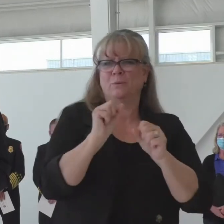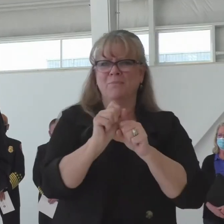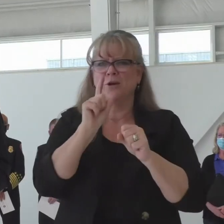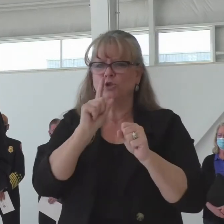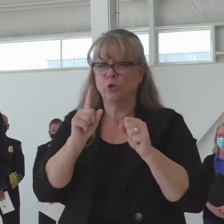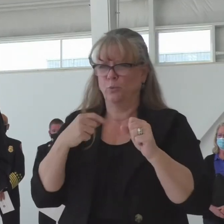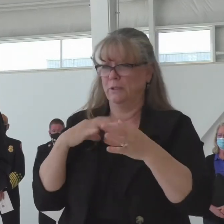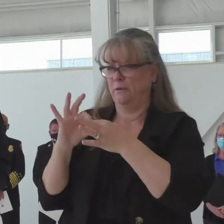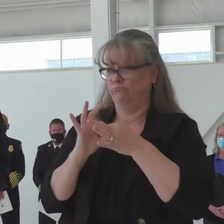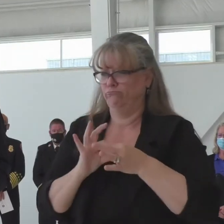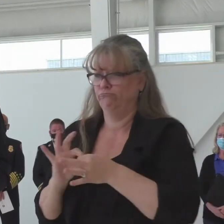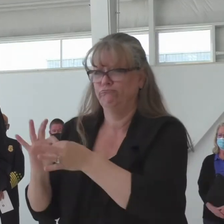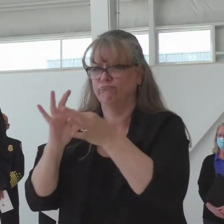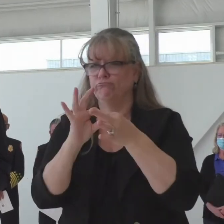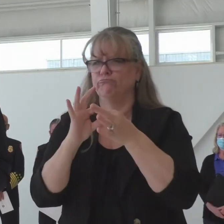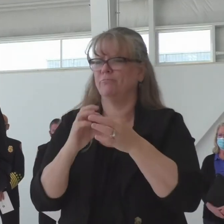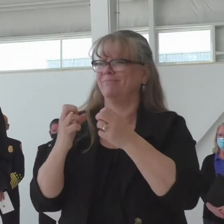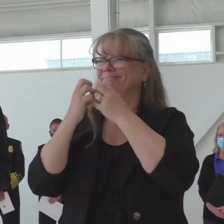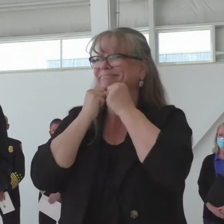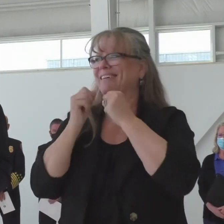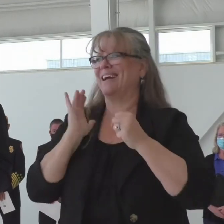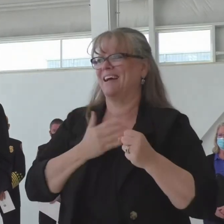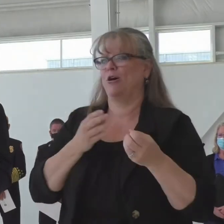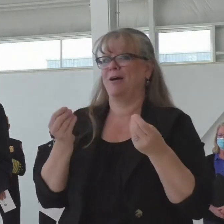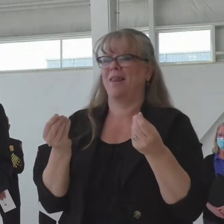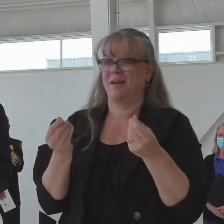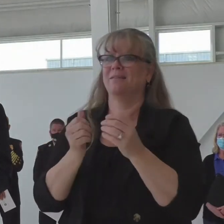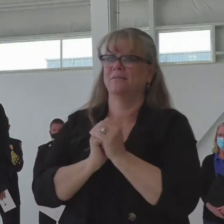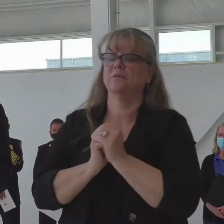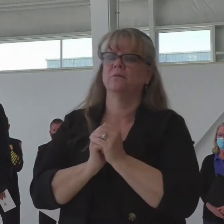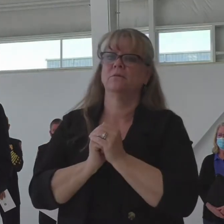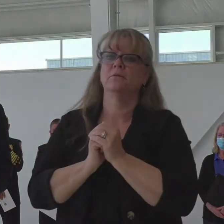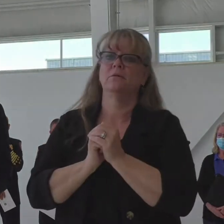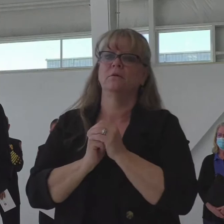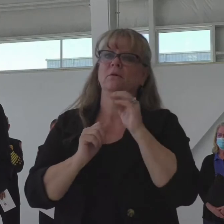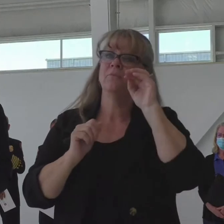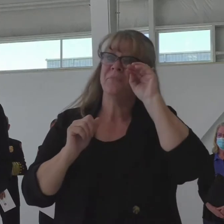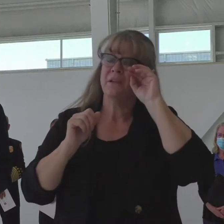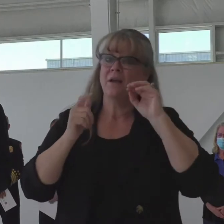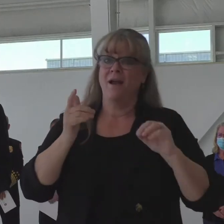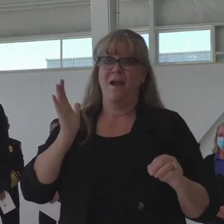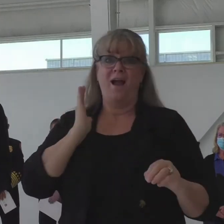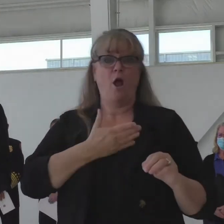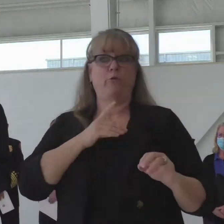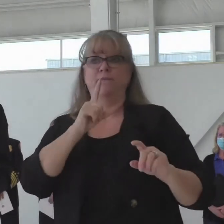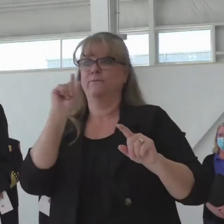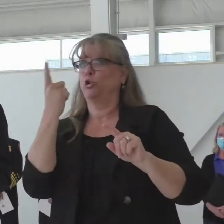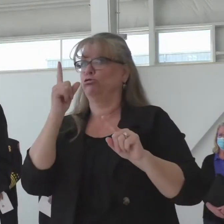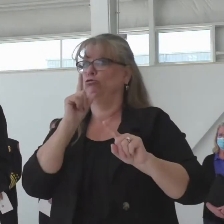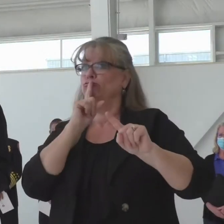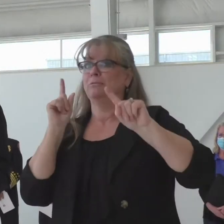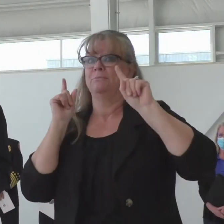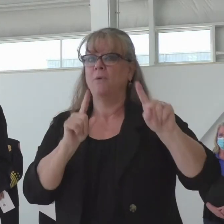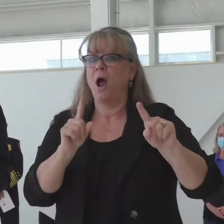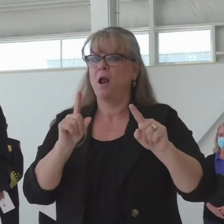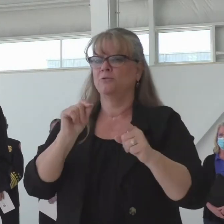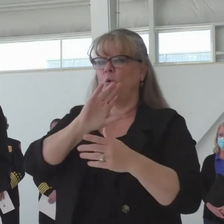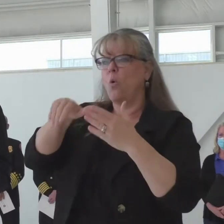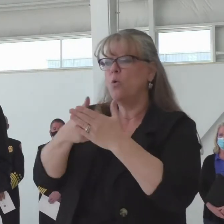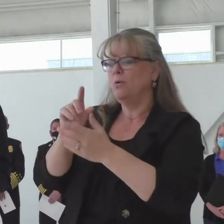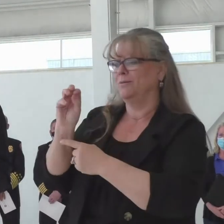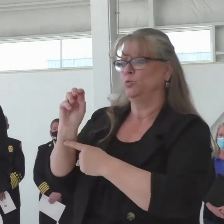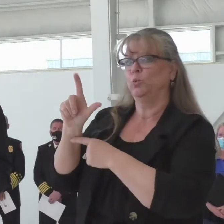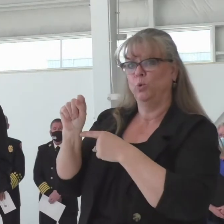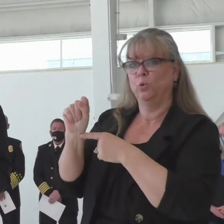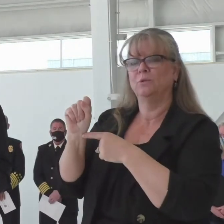lands from wildfires. We need to give our first responders that are in the line of fire every defense they can to help keep themselves safe, to save